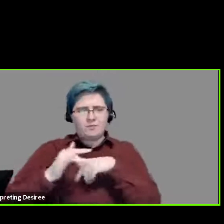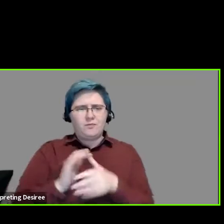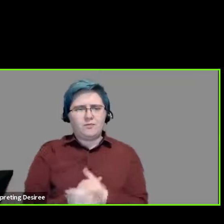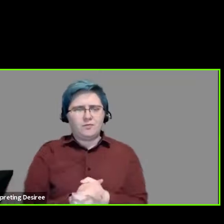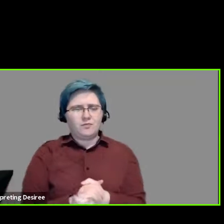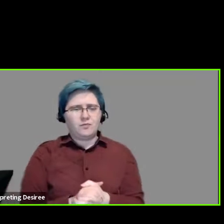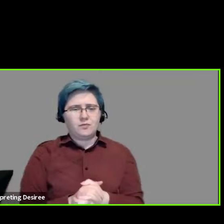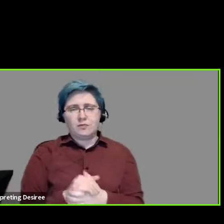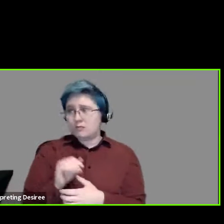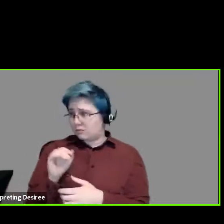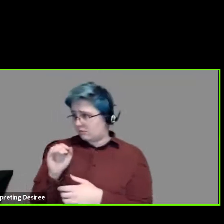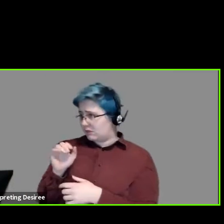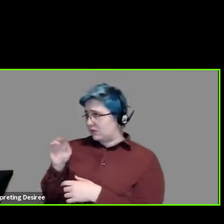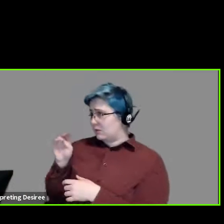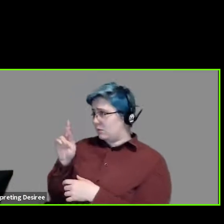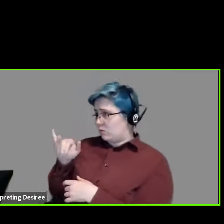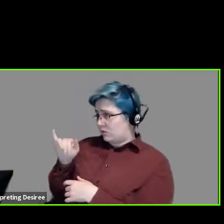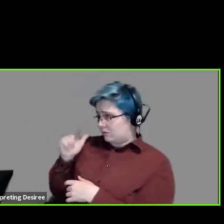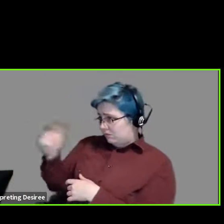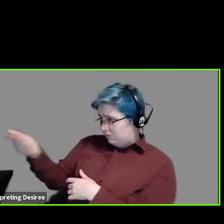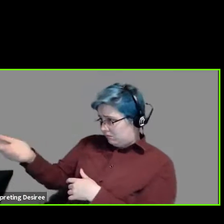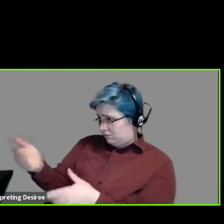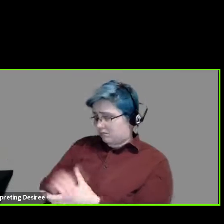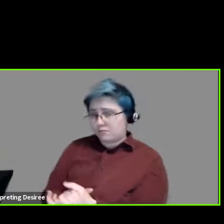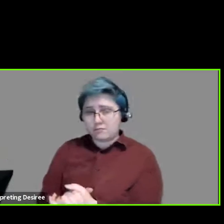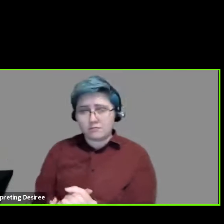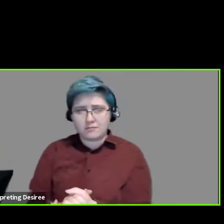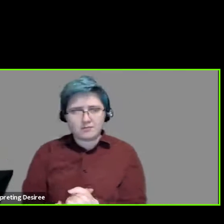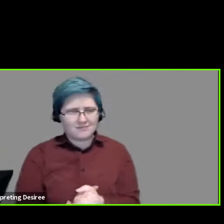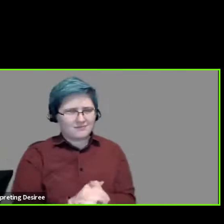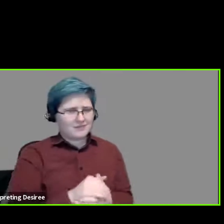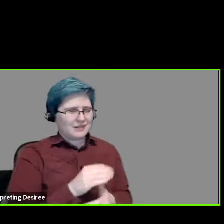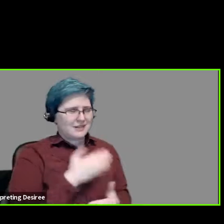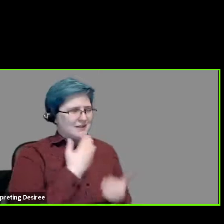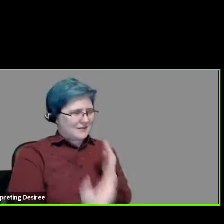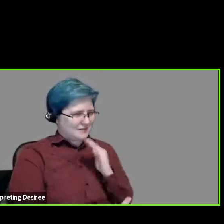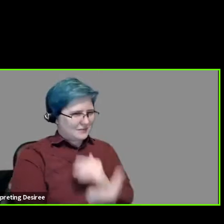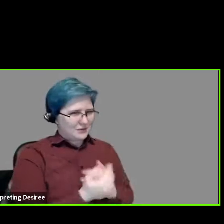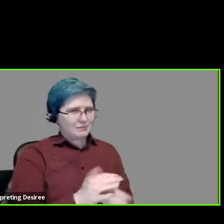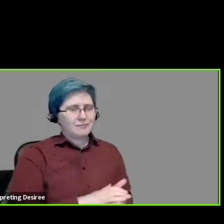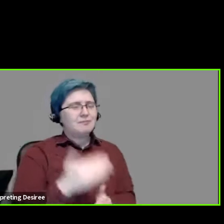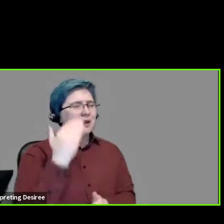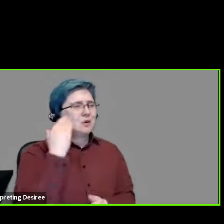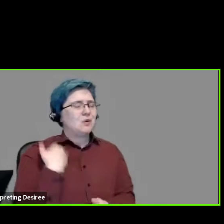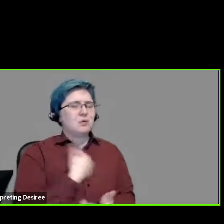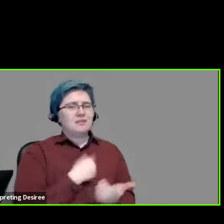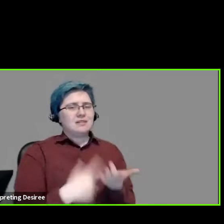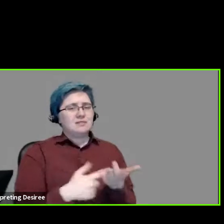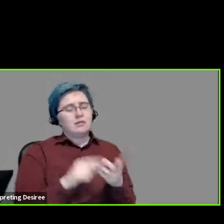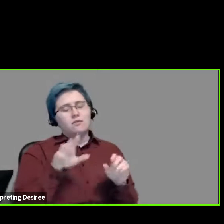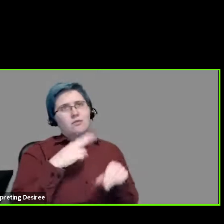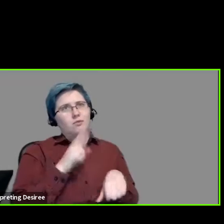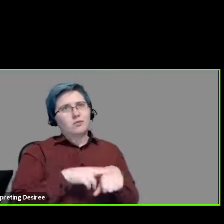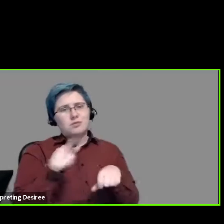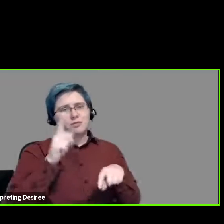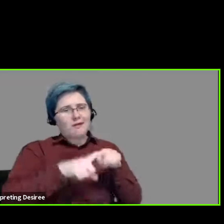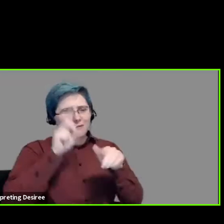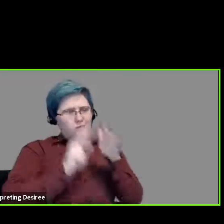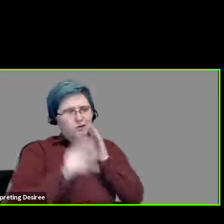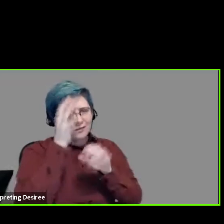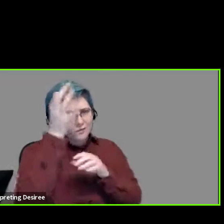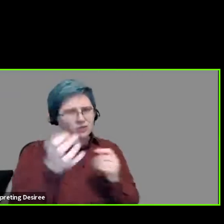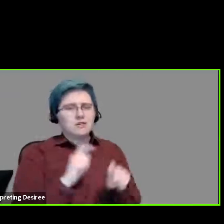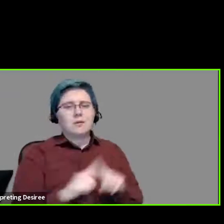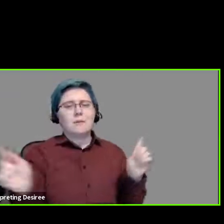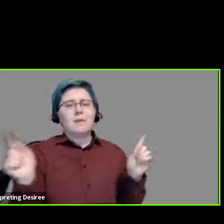Bree, you can unmute yourself and ask your question. Hi, good morning. So I know we've talked, of course, you don't have a crystal ball. But, you know, opening